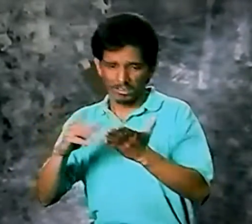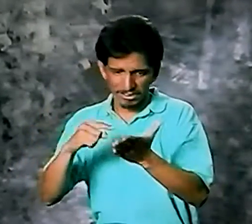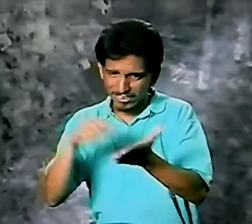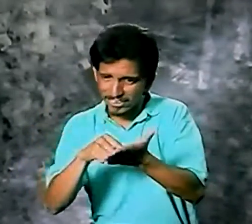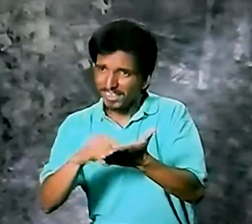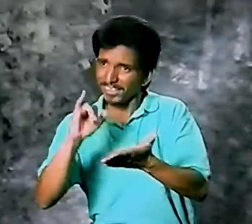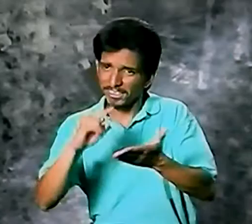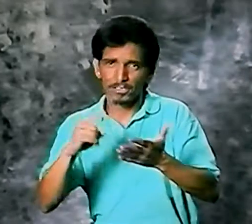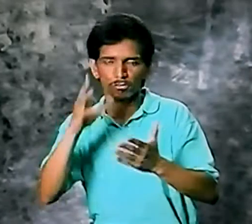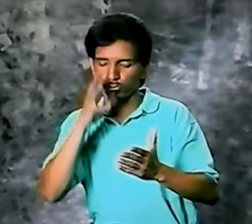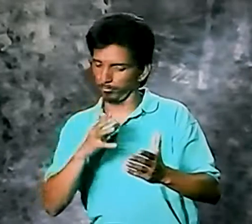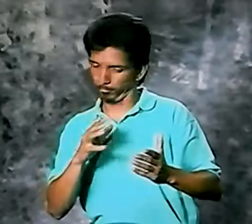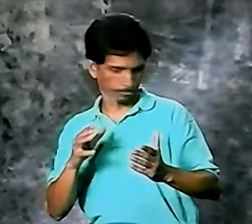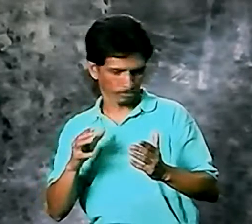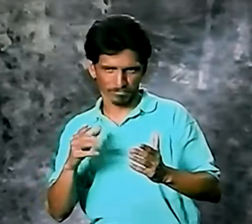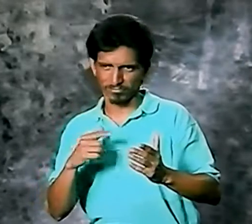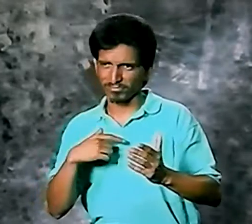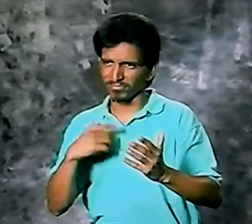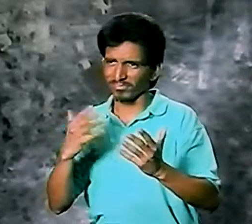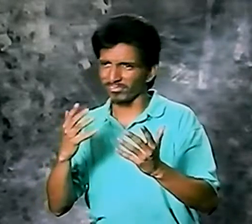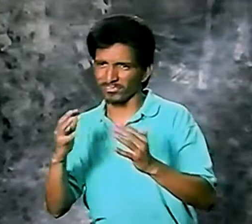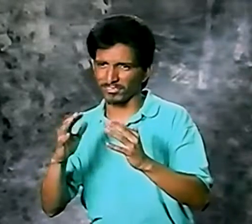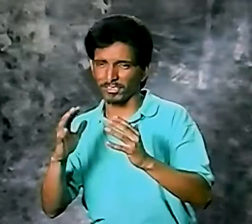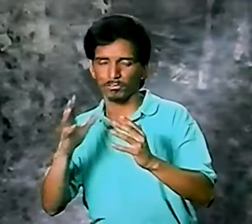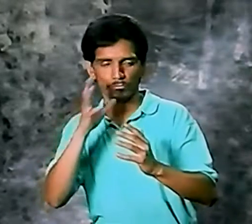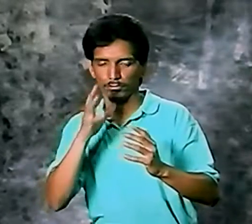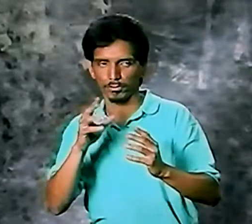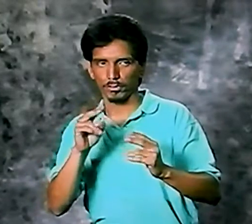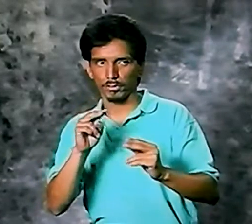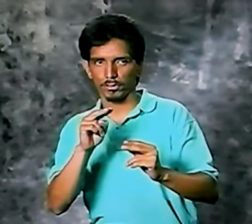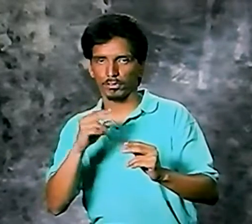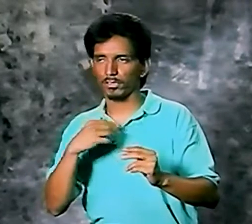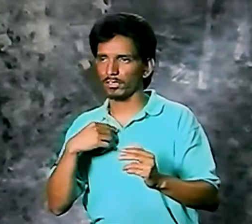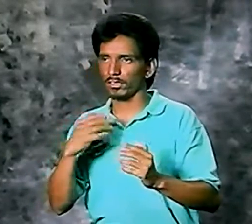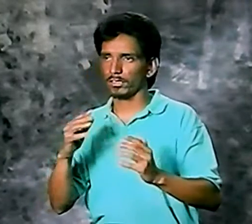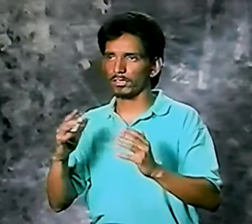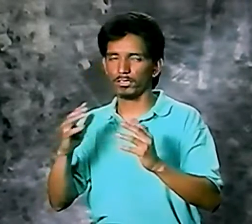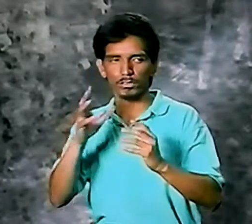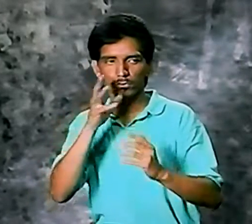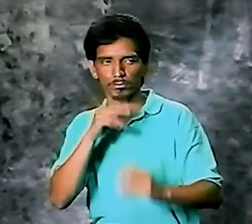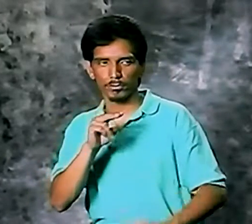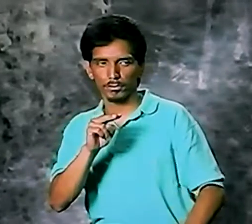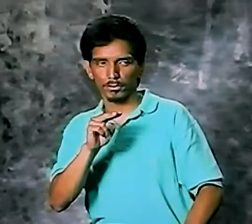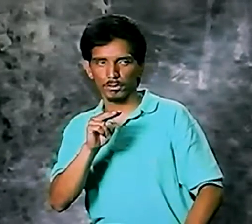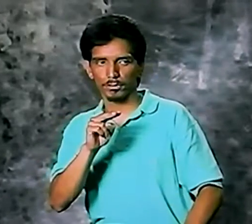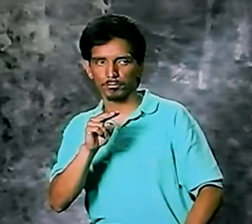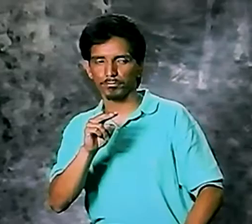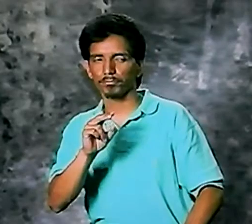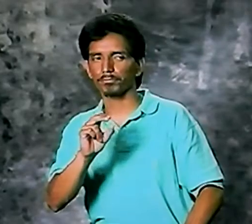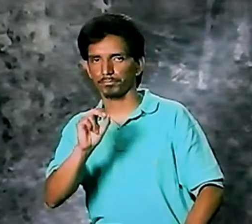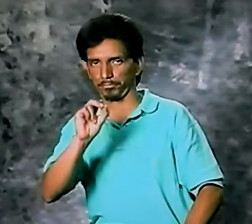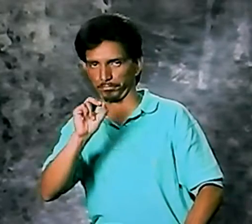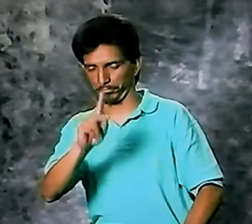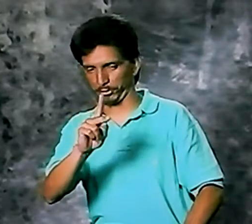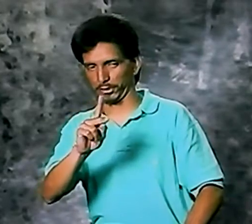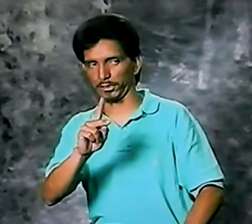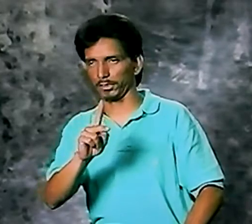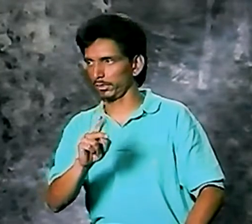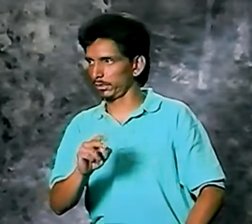University in Washington, D.C. This is me. You know, I argued with her and argued with her. And finally, the woman looks at me. She says,